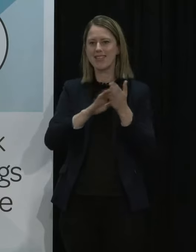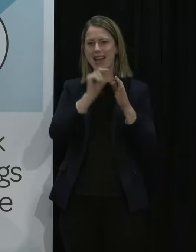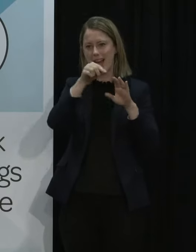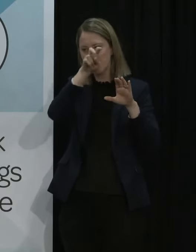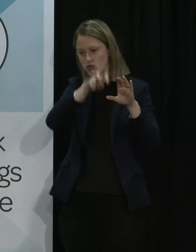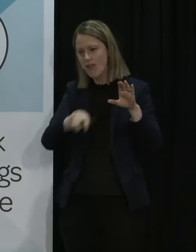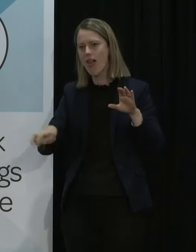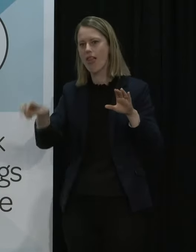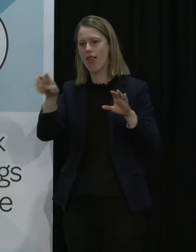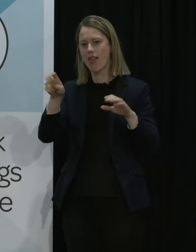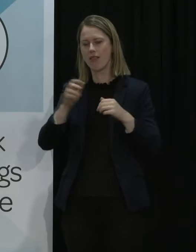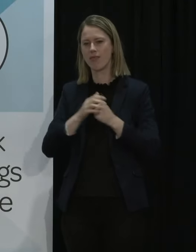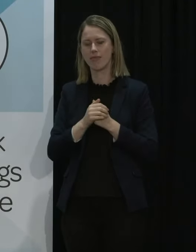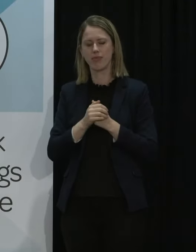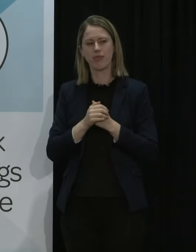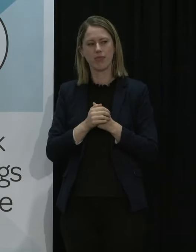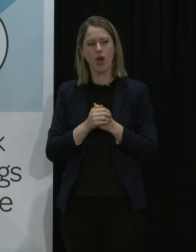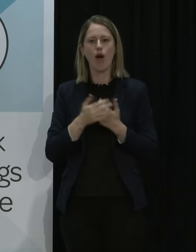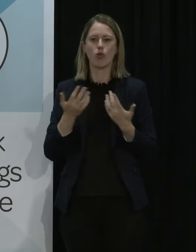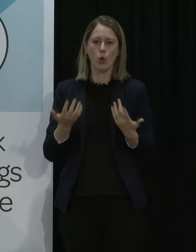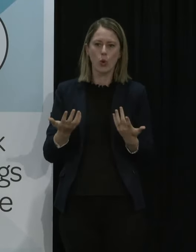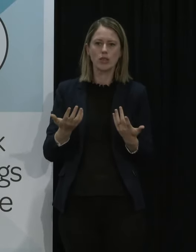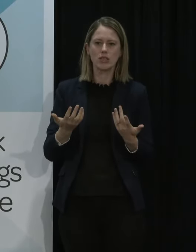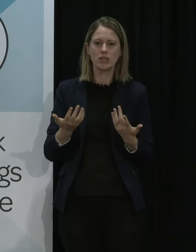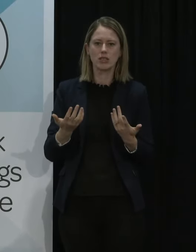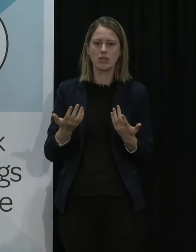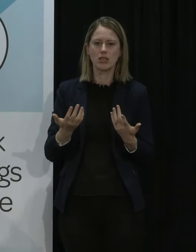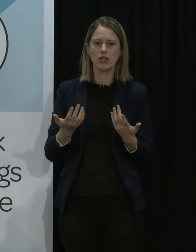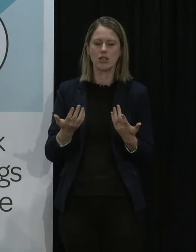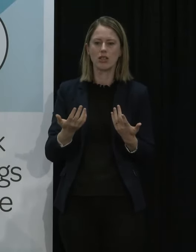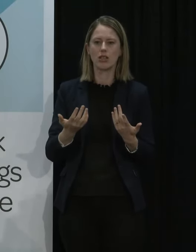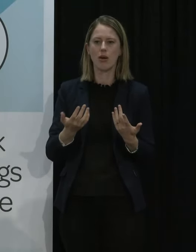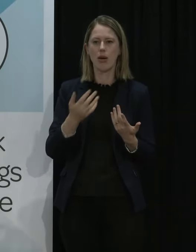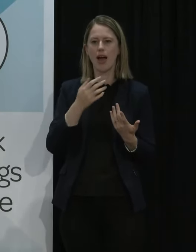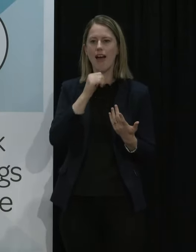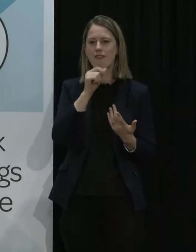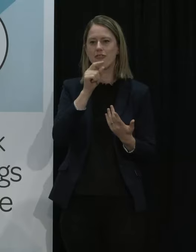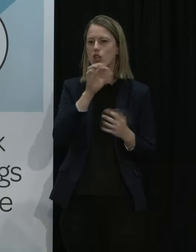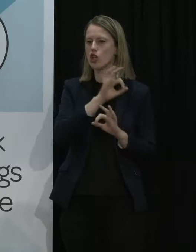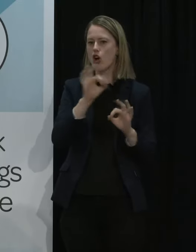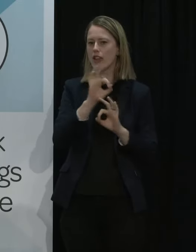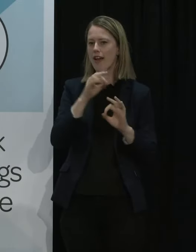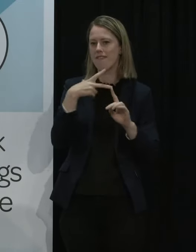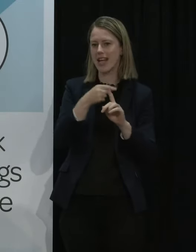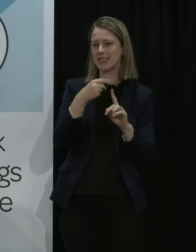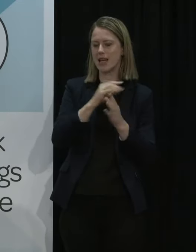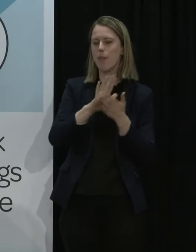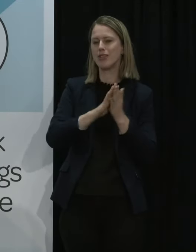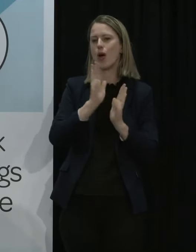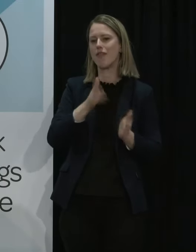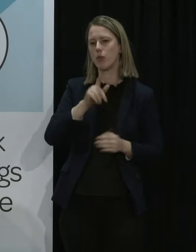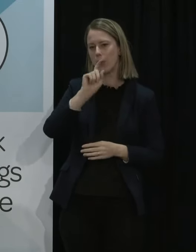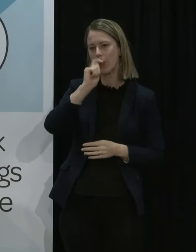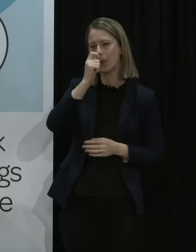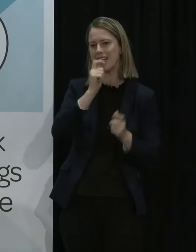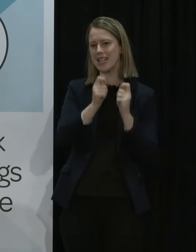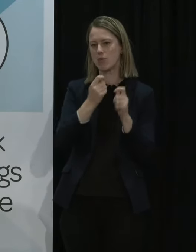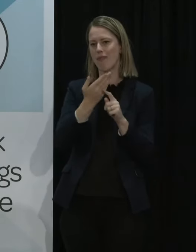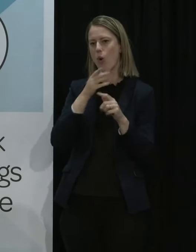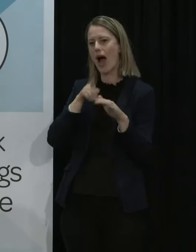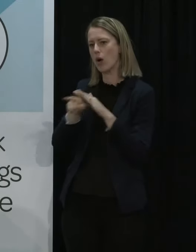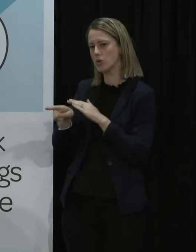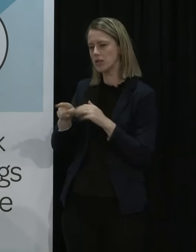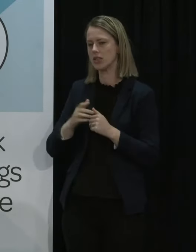again in addition there's of course the safeguard of requiring a test of people who are unvaccinated when they leave Auckland likewise the